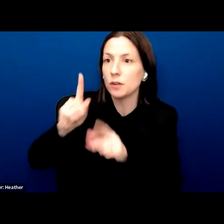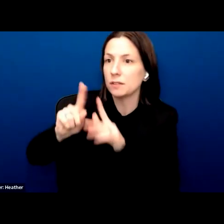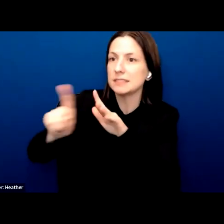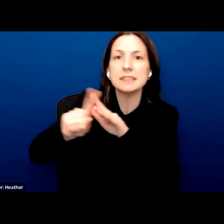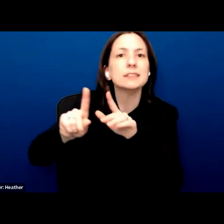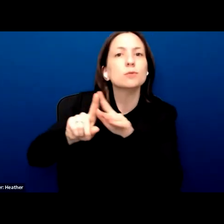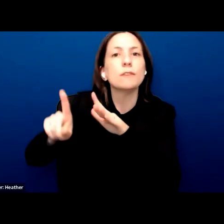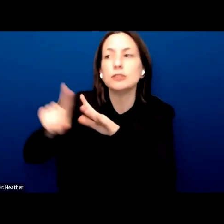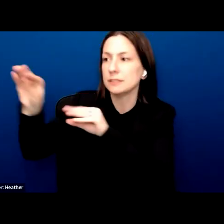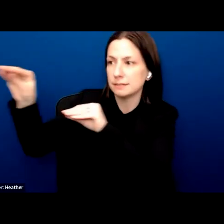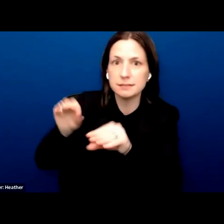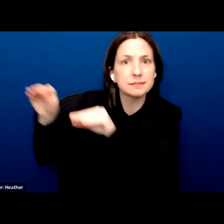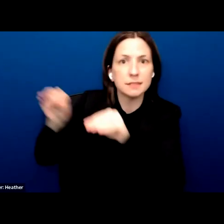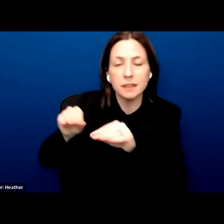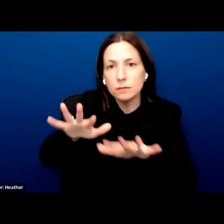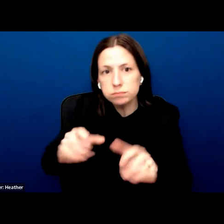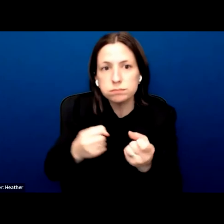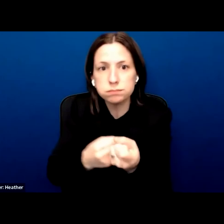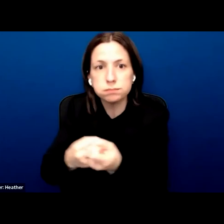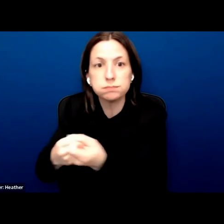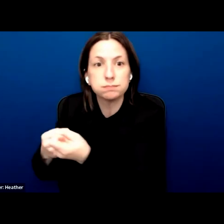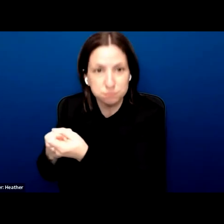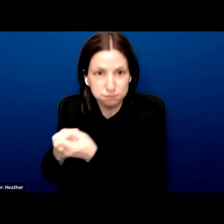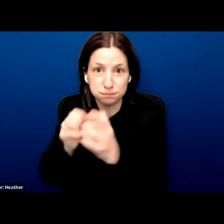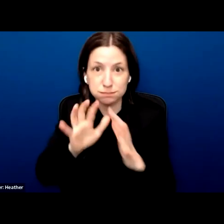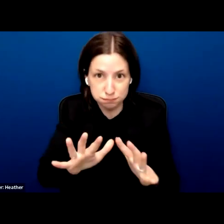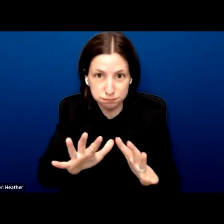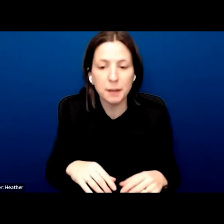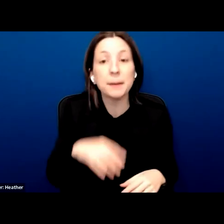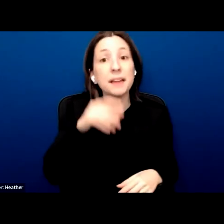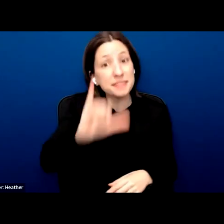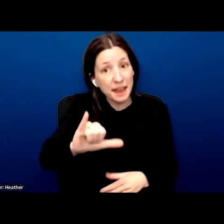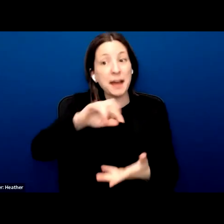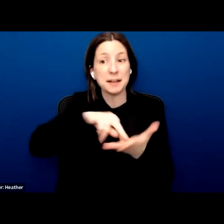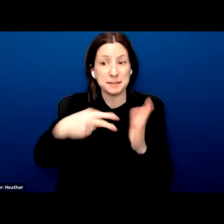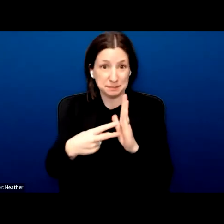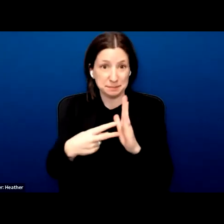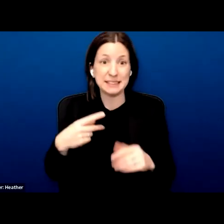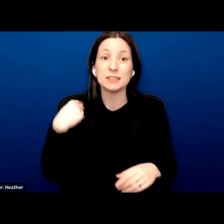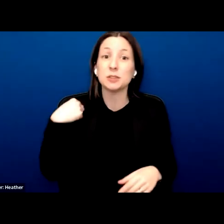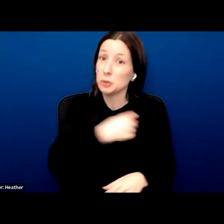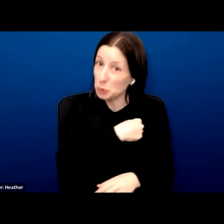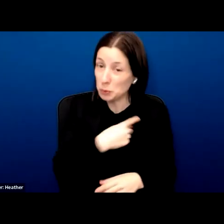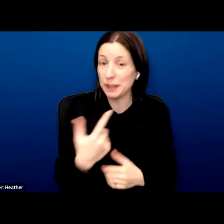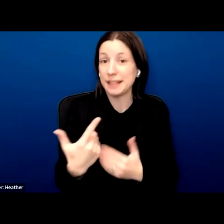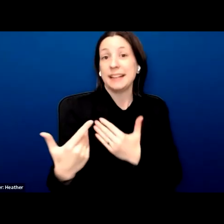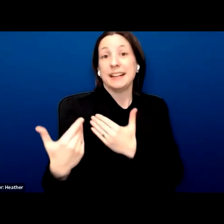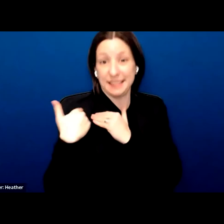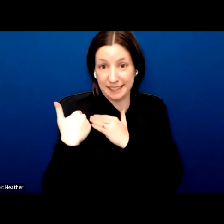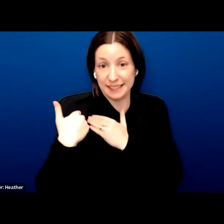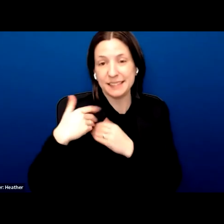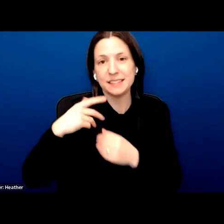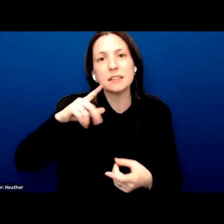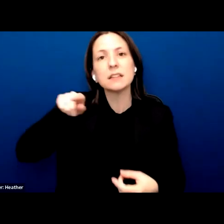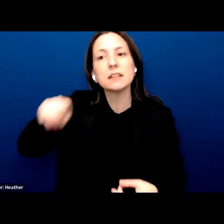with by saying, then gives us an even greater imperative to protest and to speak out against the kind of